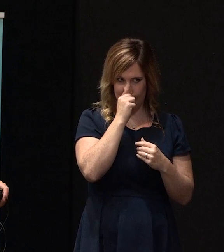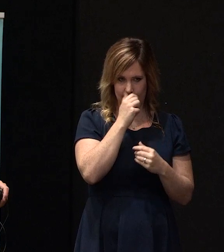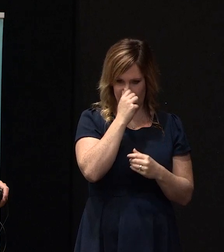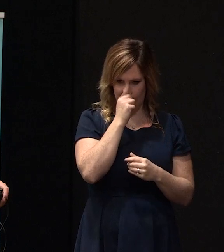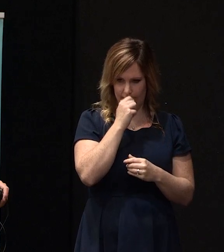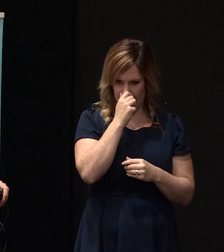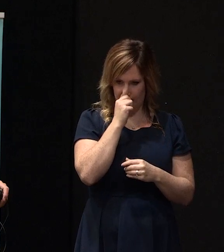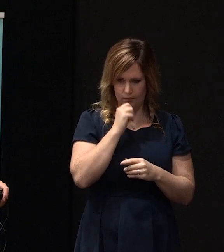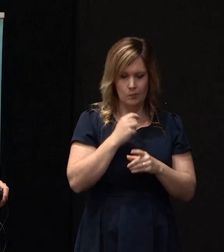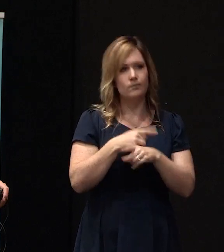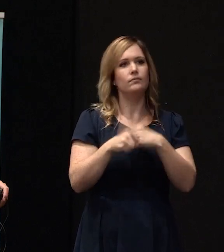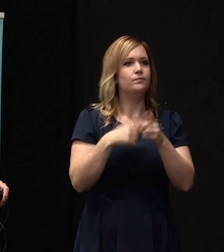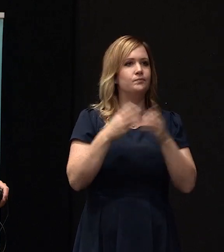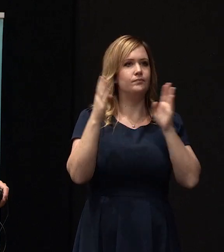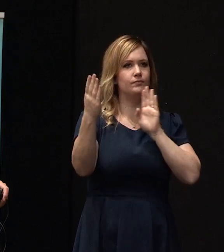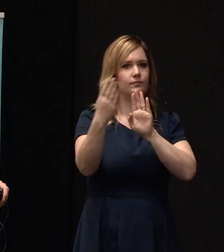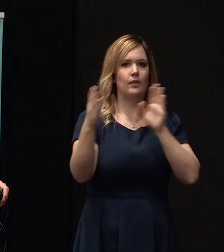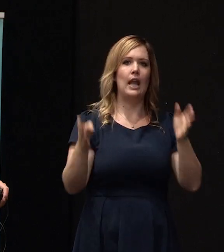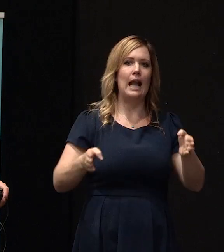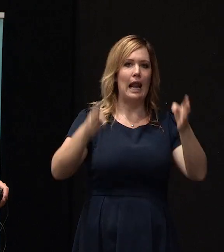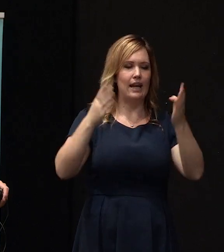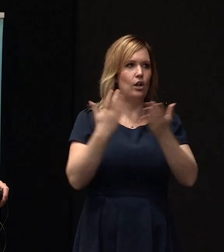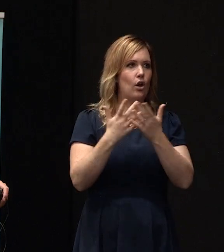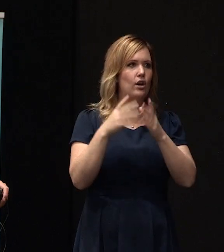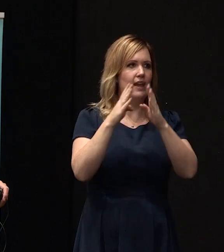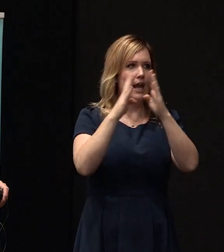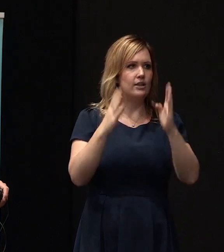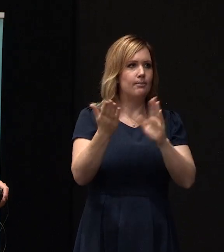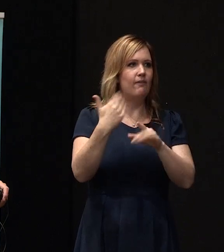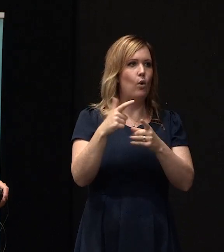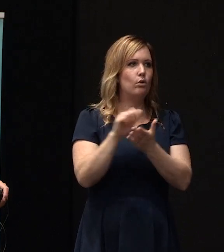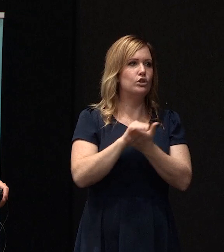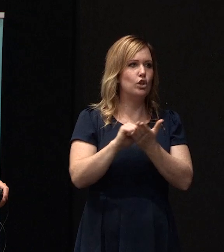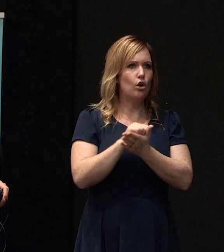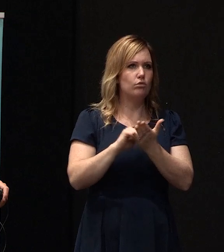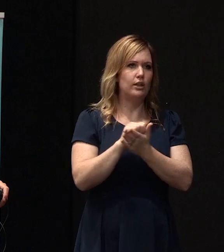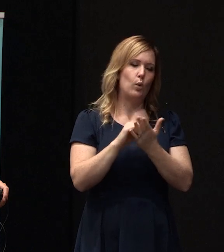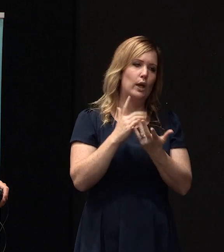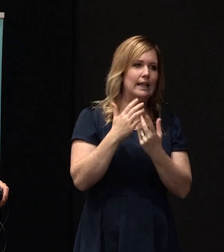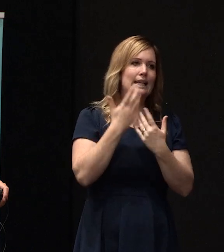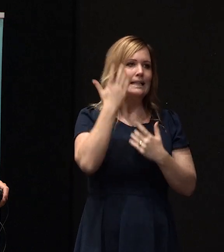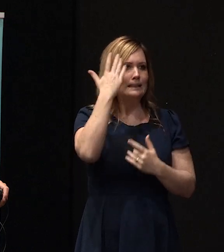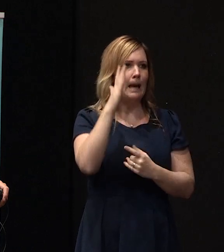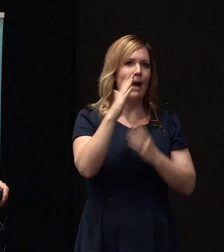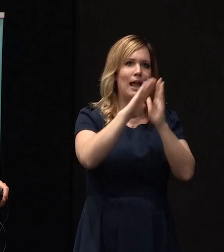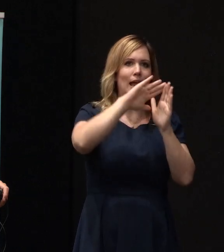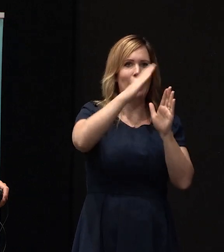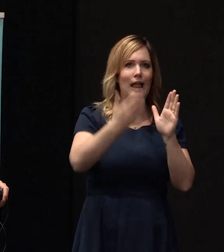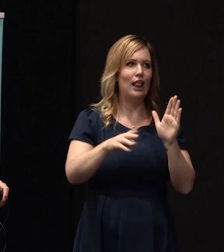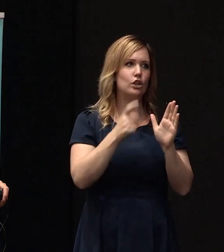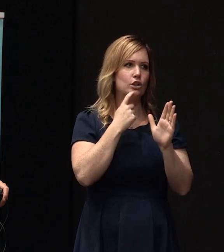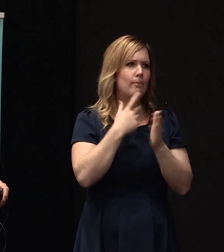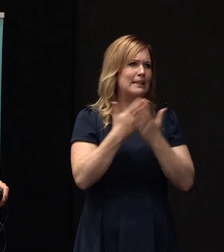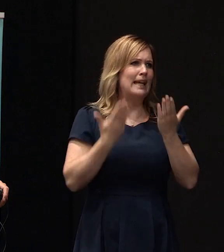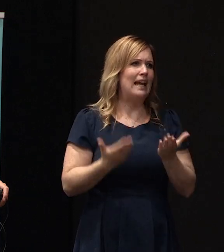to the cladding, the initial cladding on the property was concrete Summerhill stone, so it's a fairly heavy block. Now,